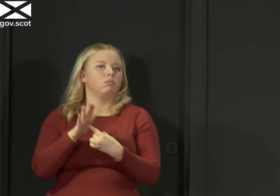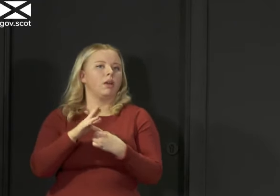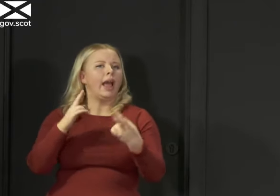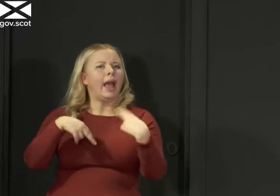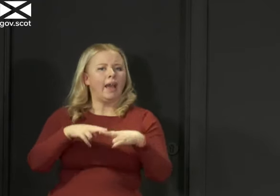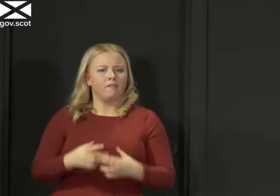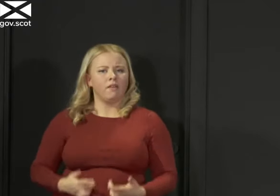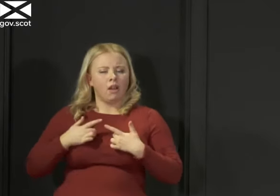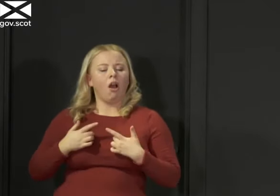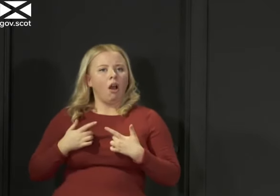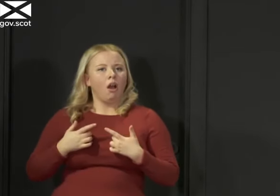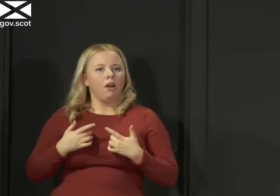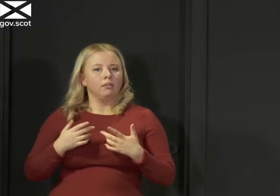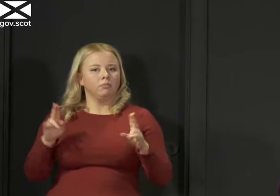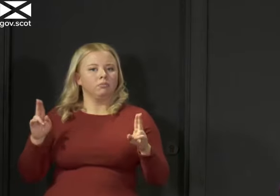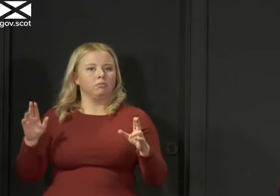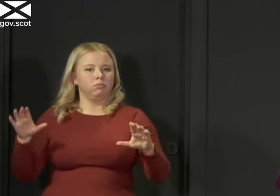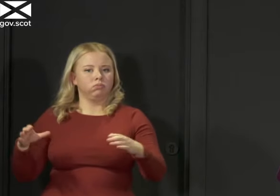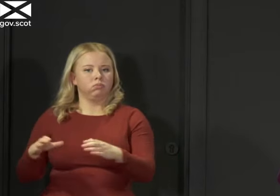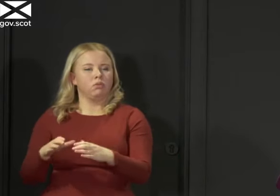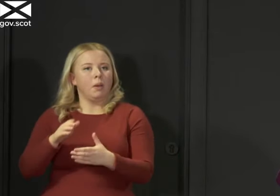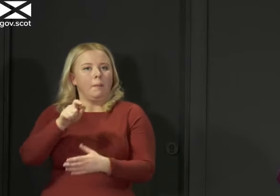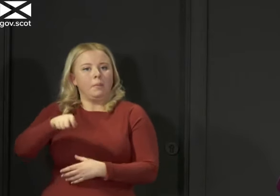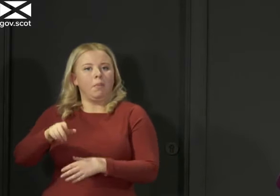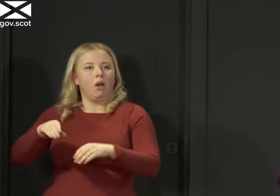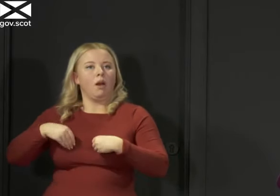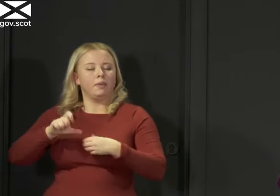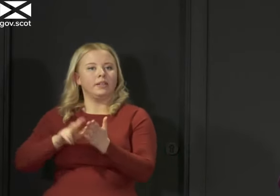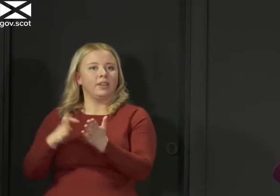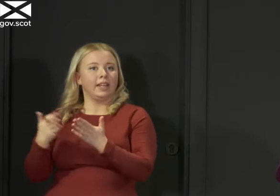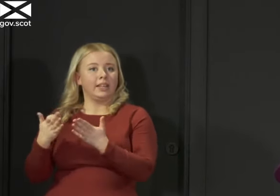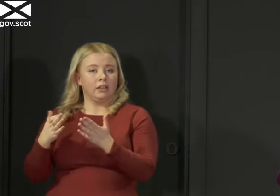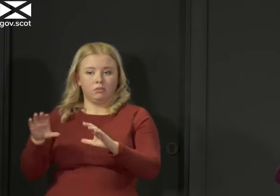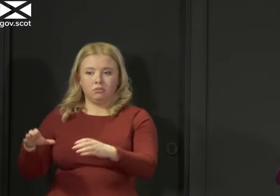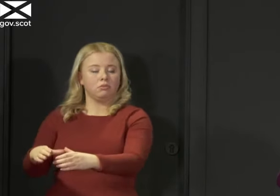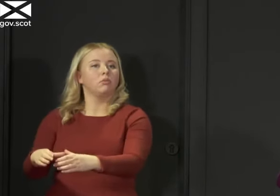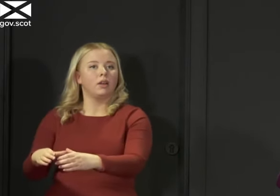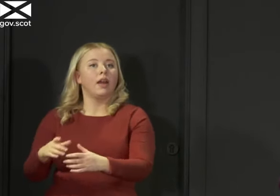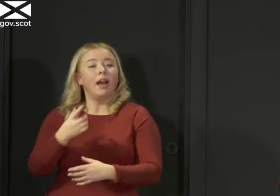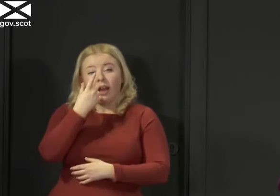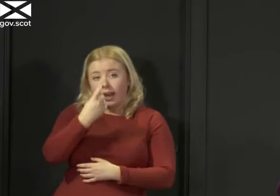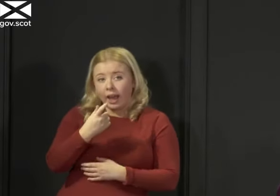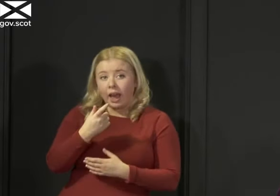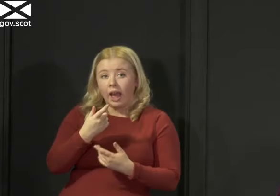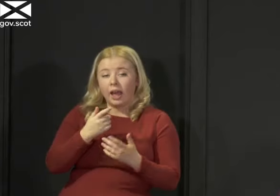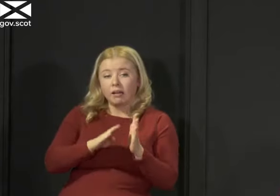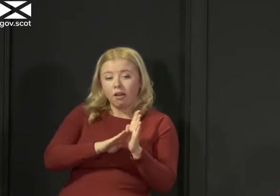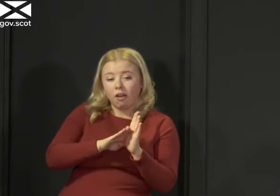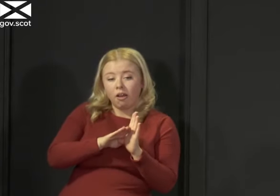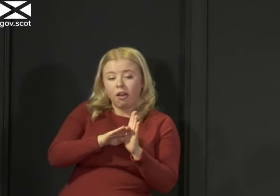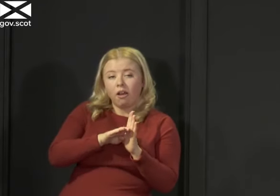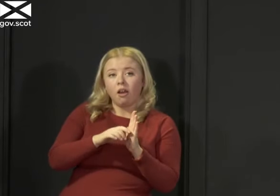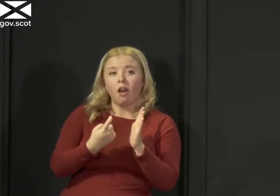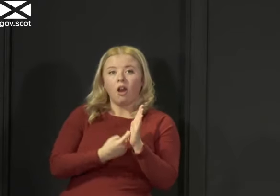low incidence, then in short, we can perhaps cope with a slightly higher R number, although it still needs to be below one, than we